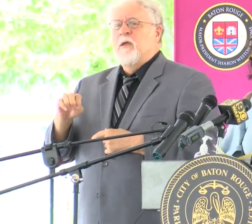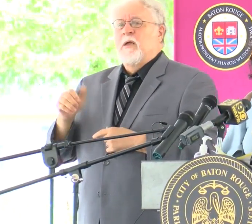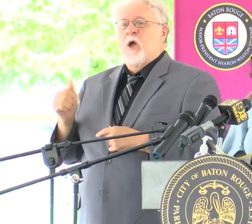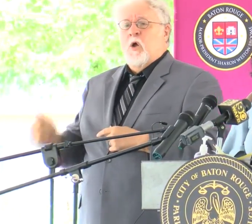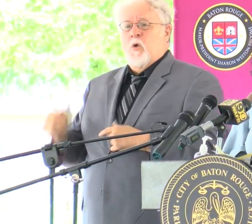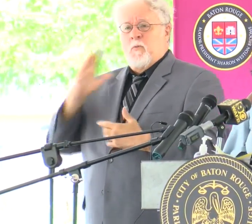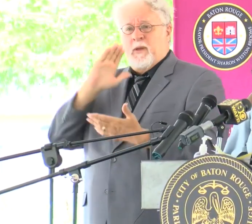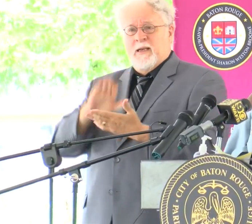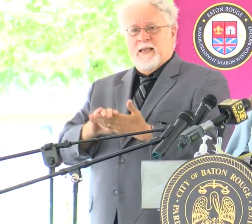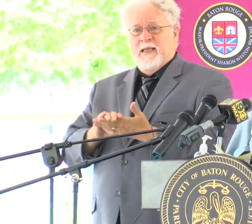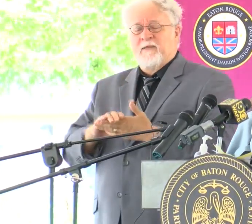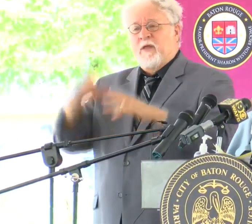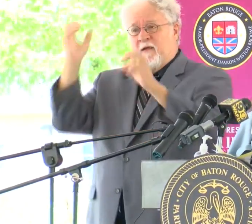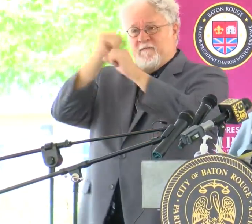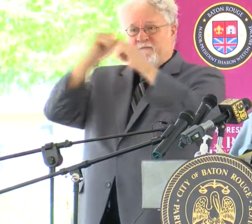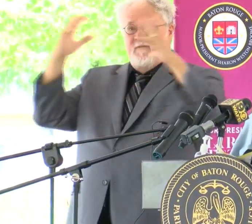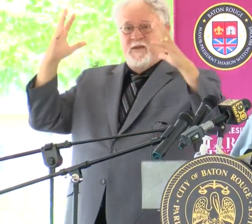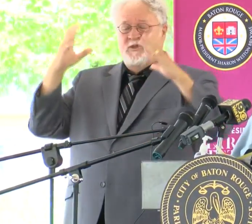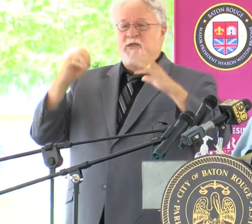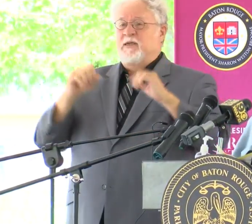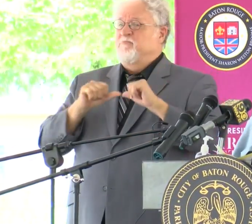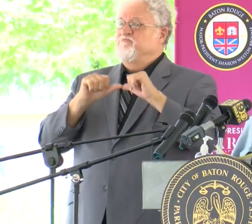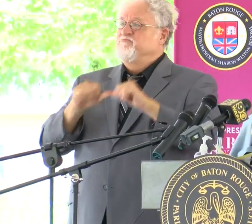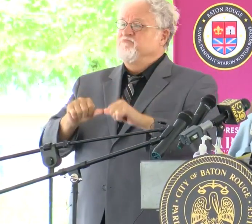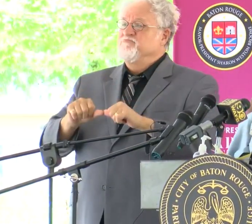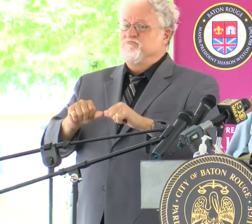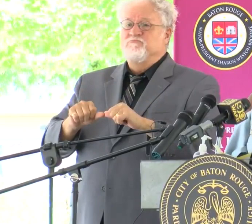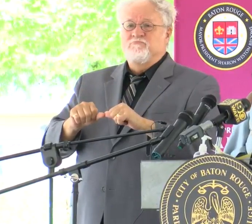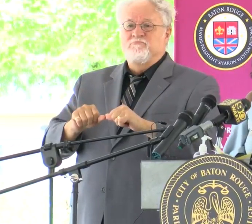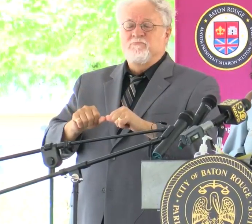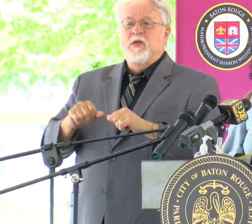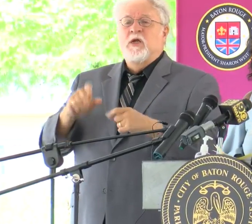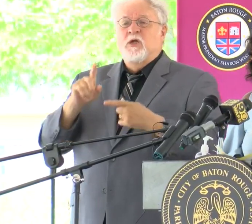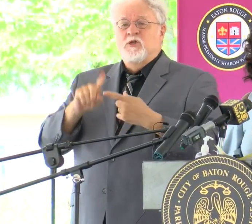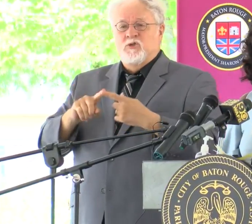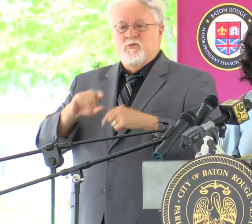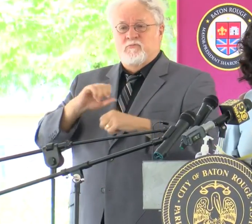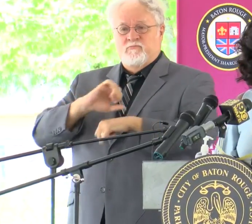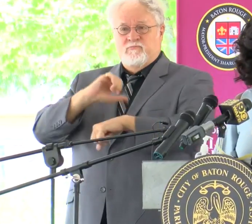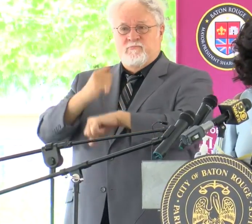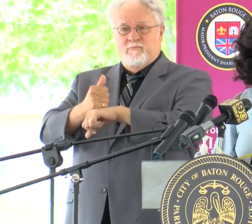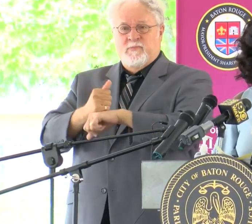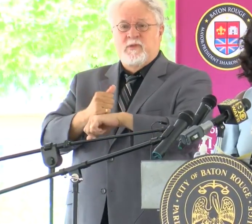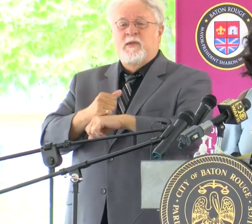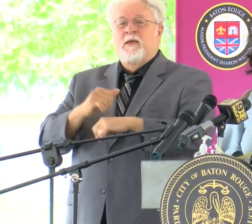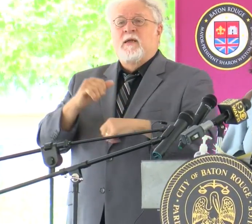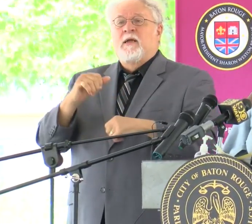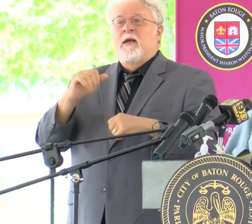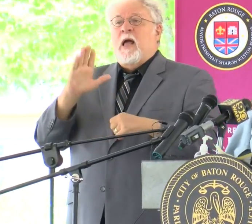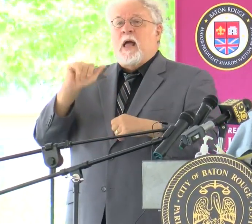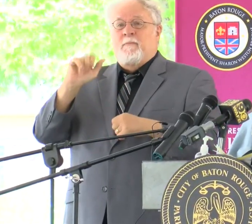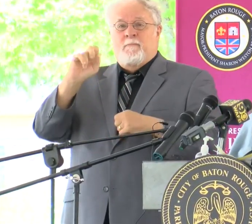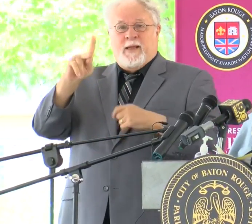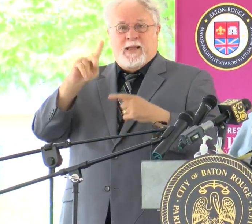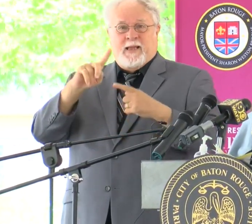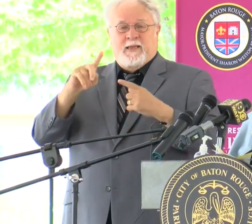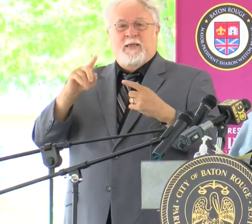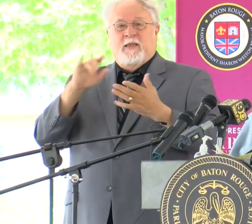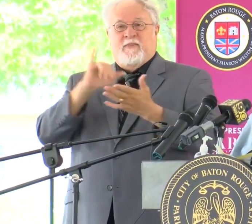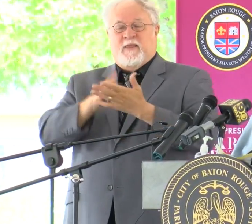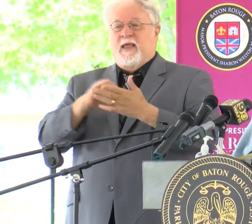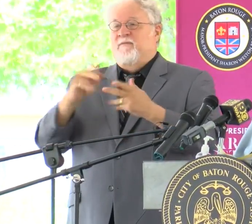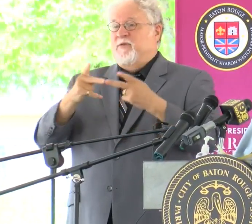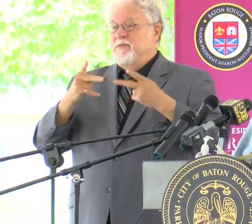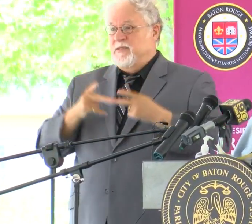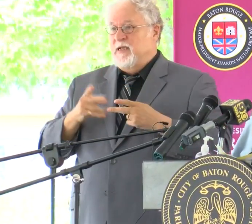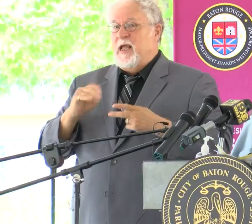believed in the vision and remained steadfast to restorative use of this facility, and